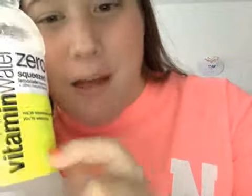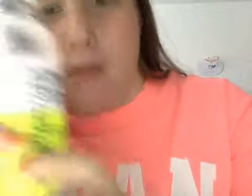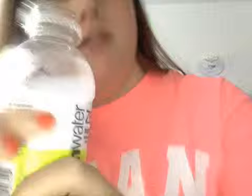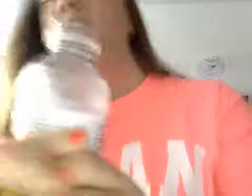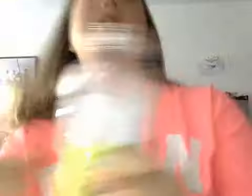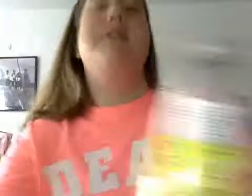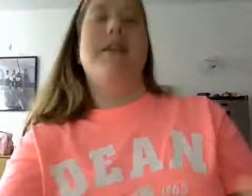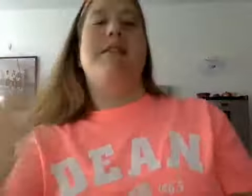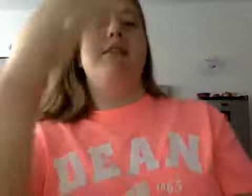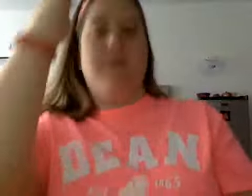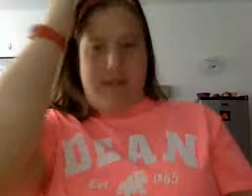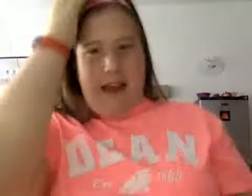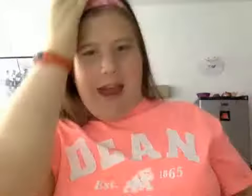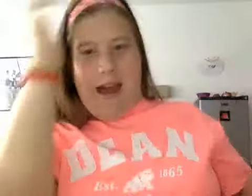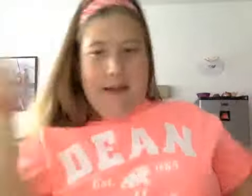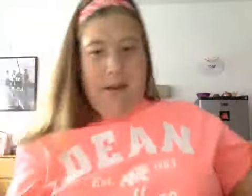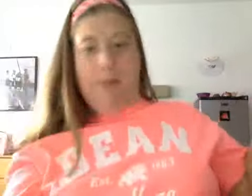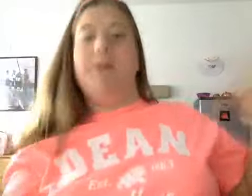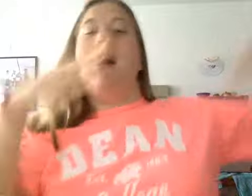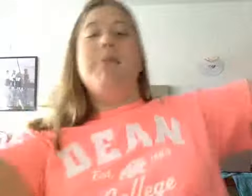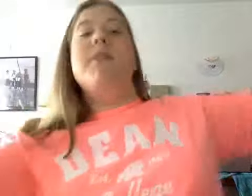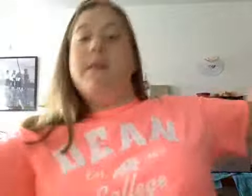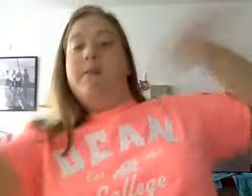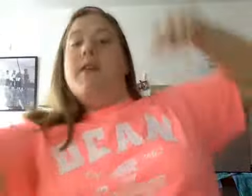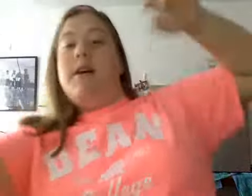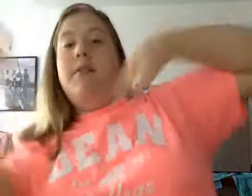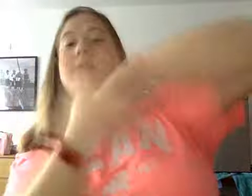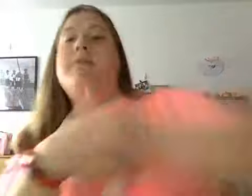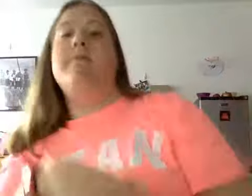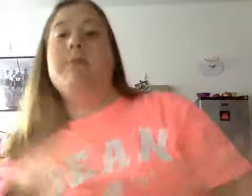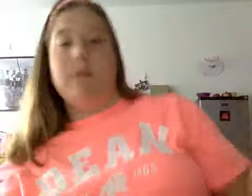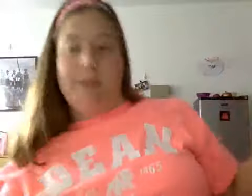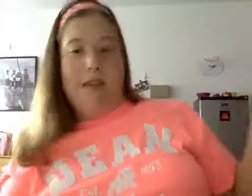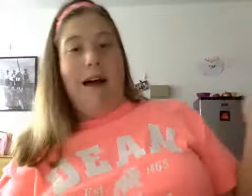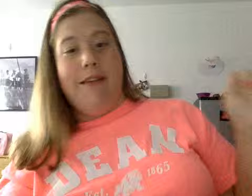all right so today I'm gonna be doing a movie review what movie you asked